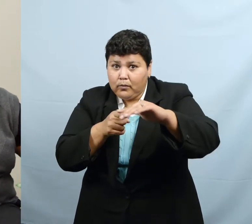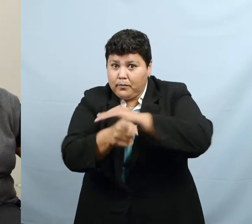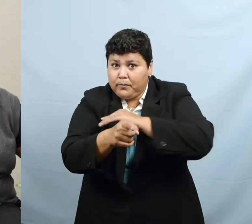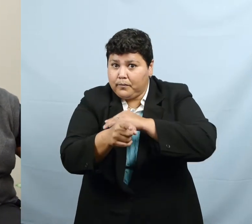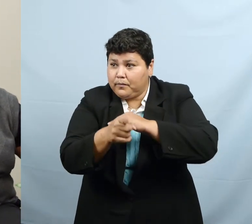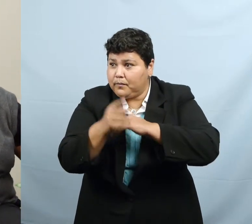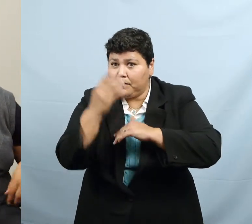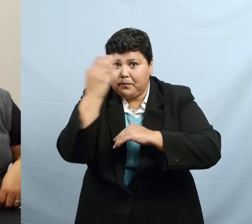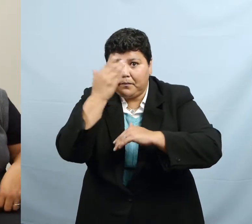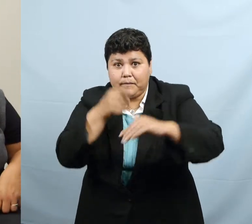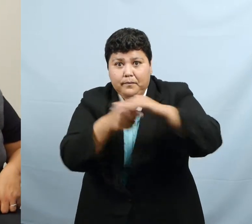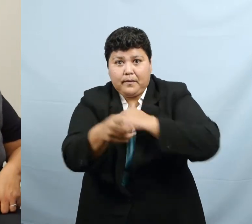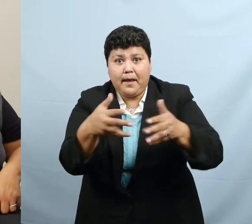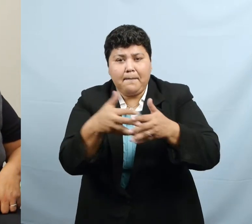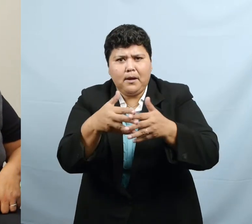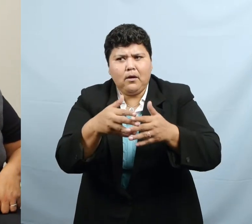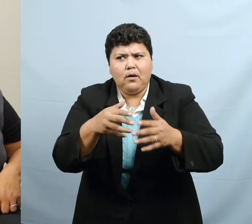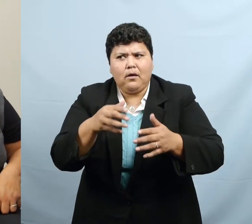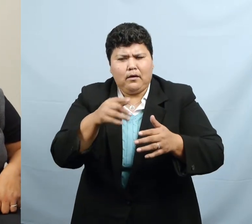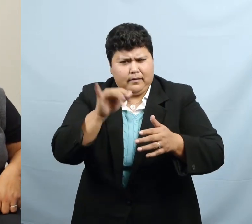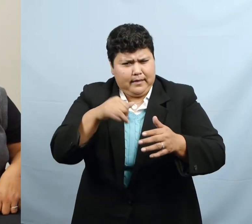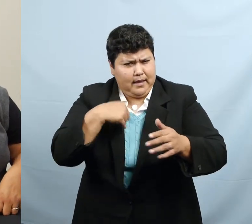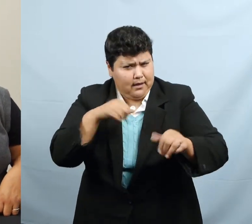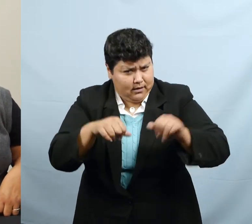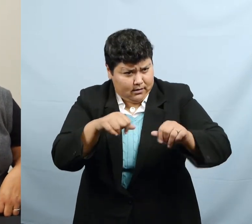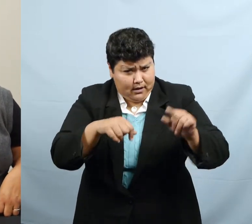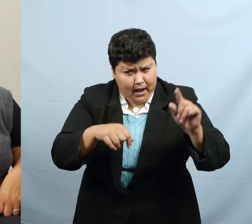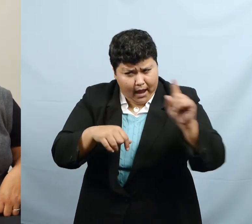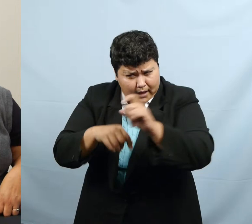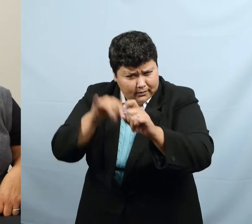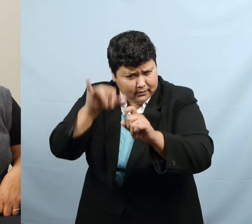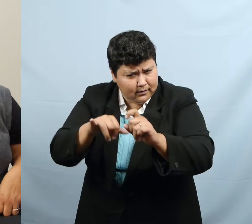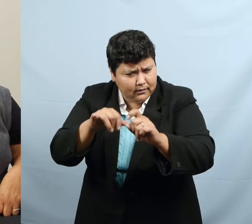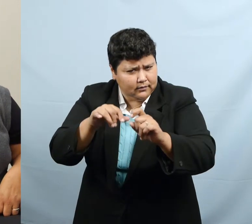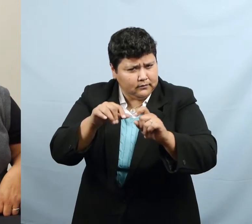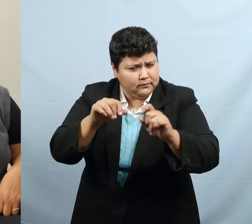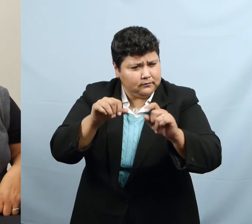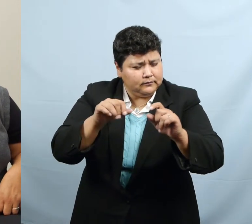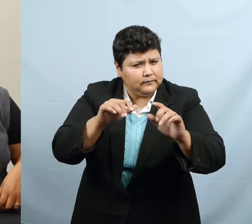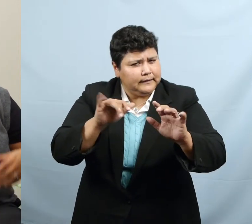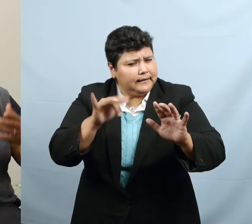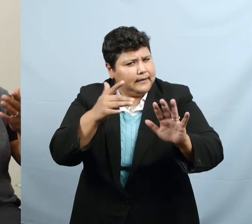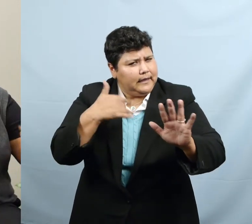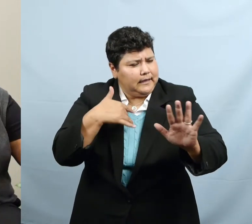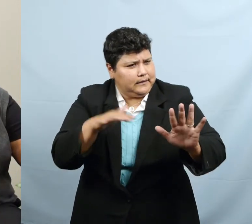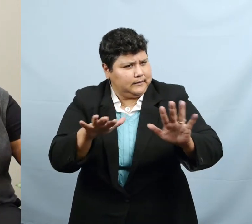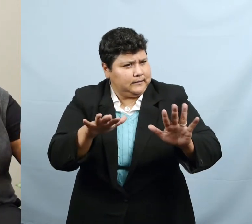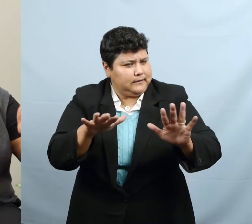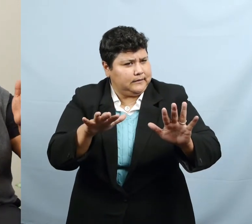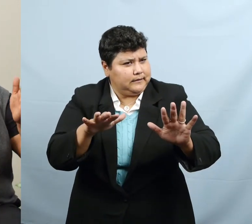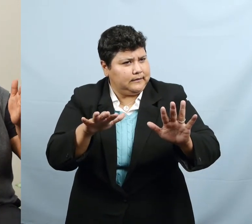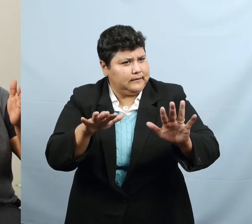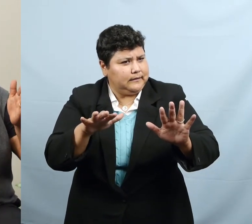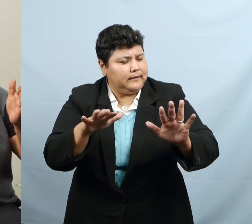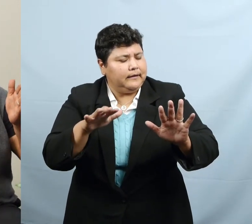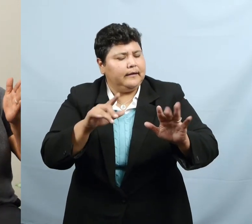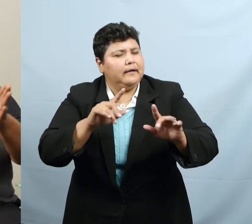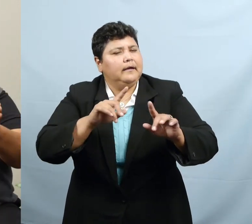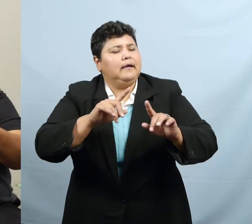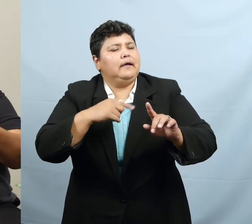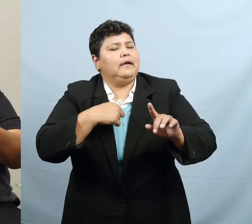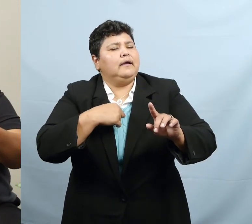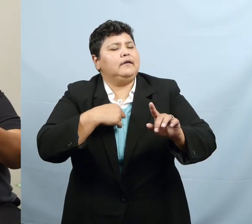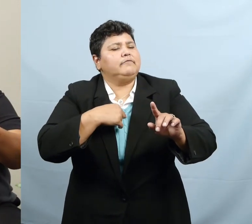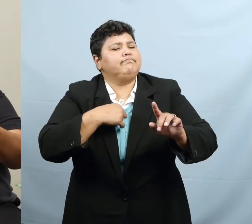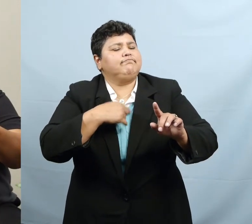he's here illegally or is he here legally? And so I went ahead and just kind of